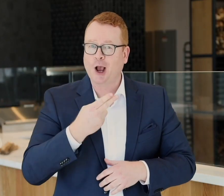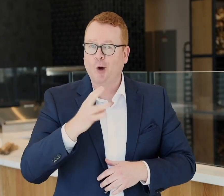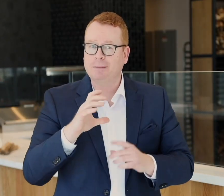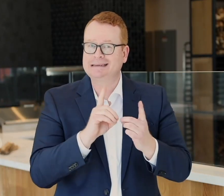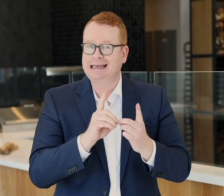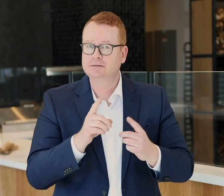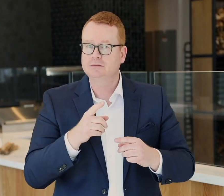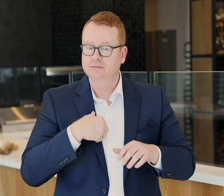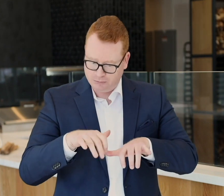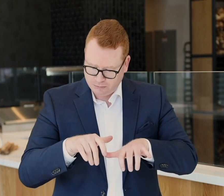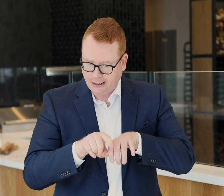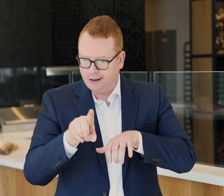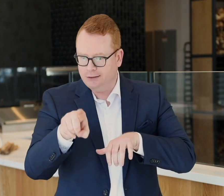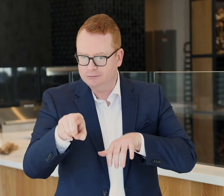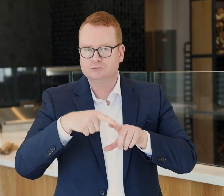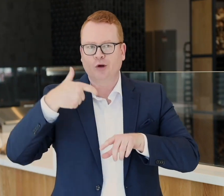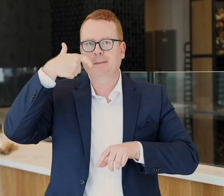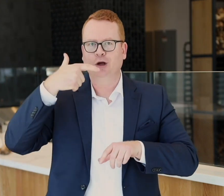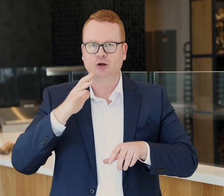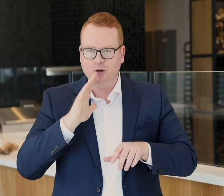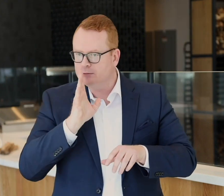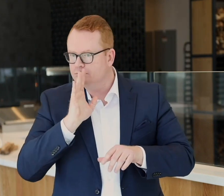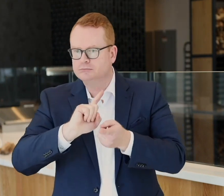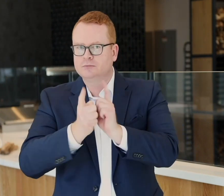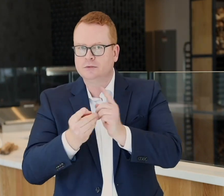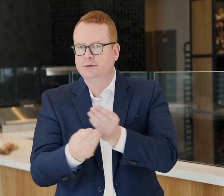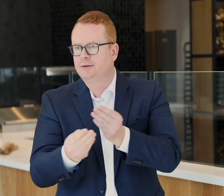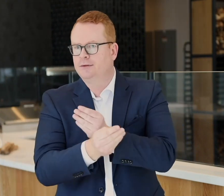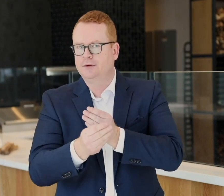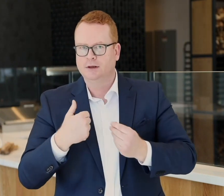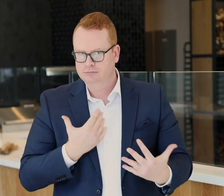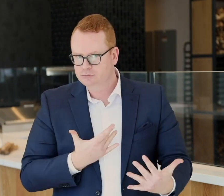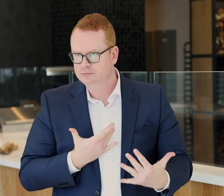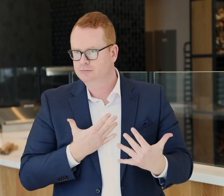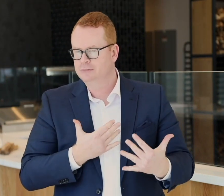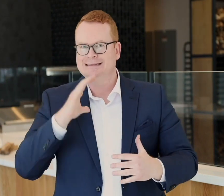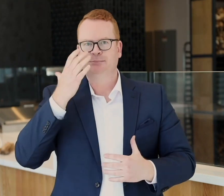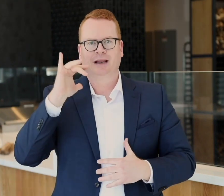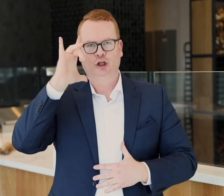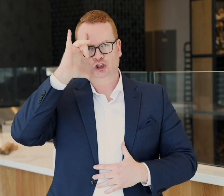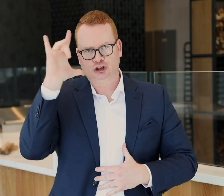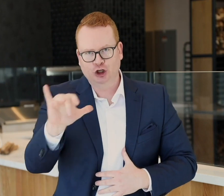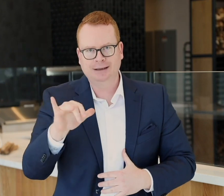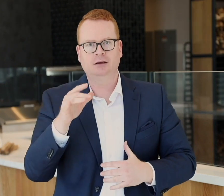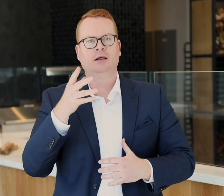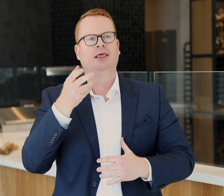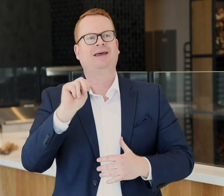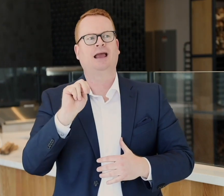would you be my homecoming date? I waited and waited in what seemed like an eternity as the